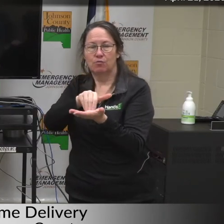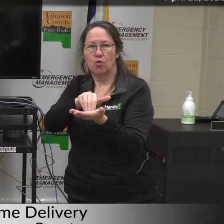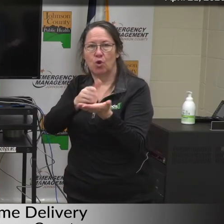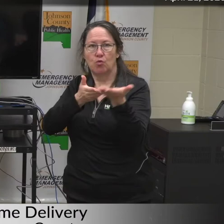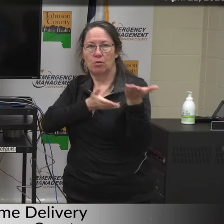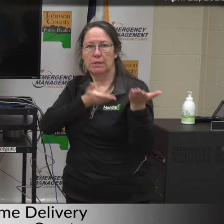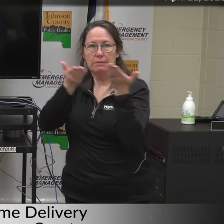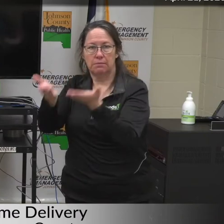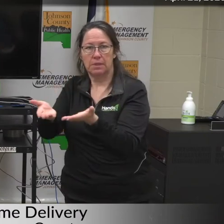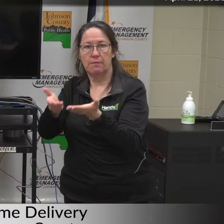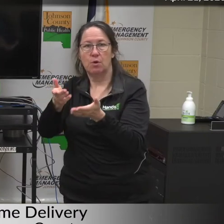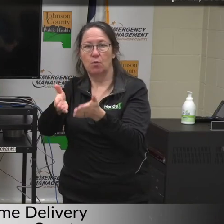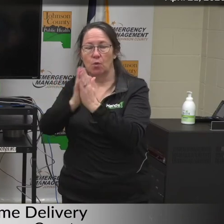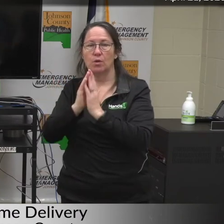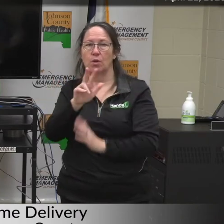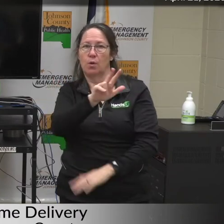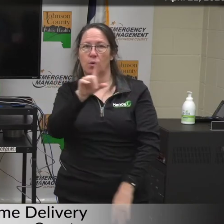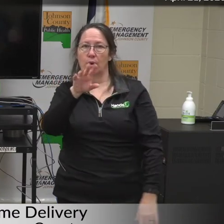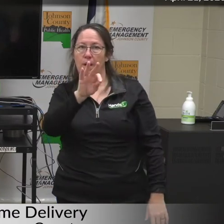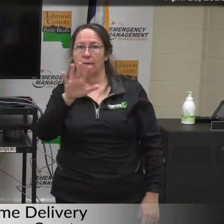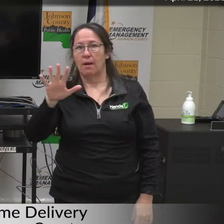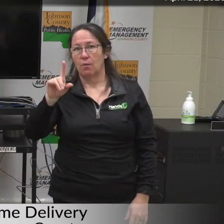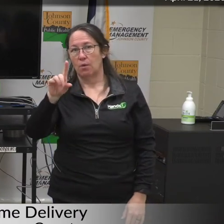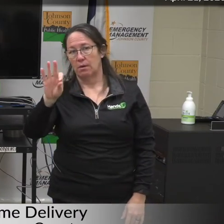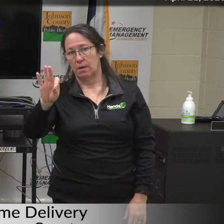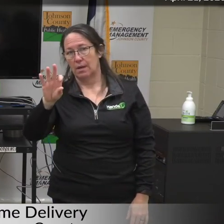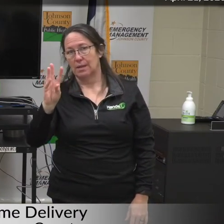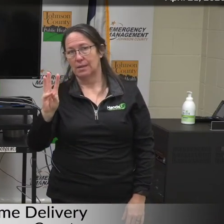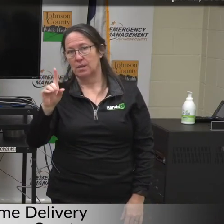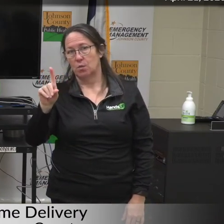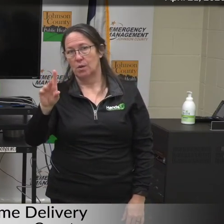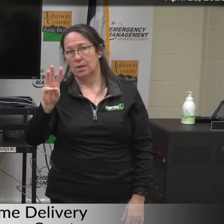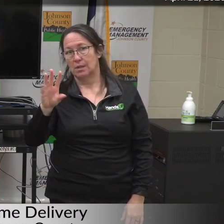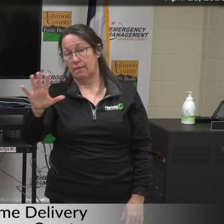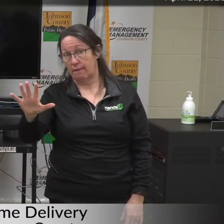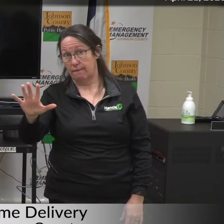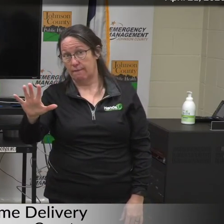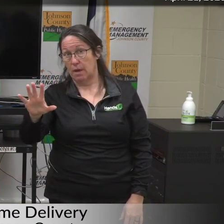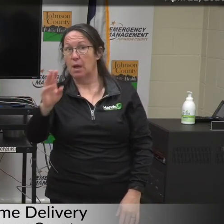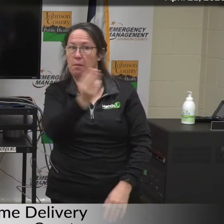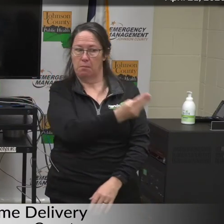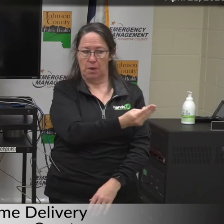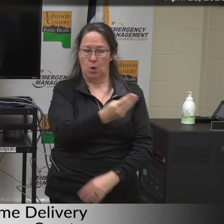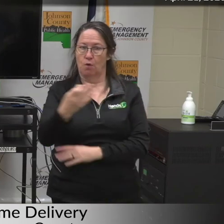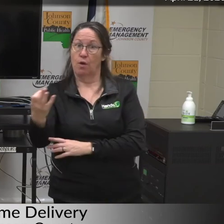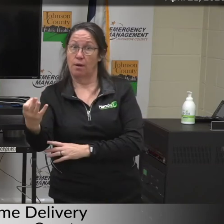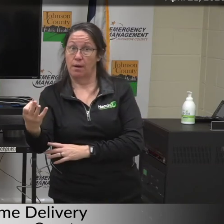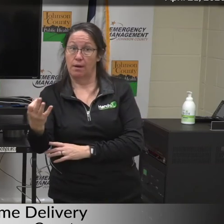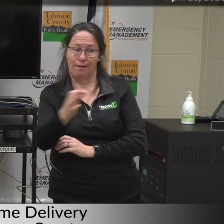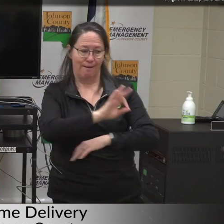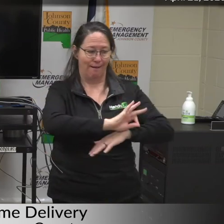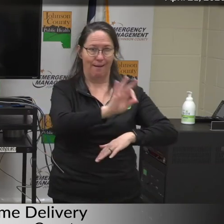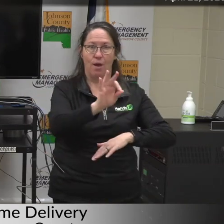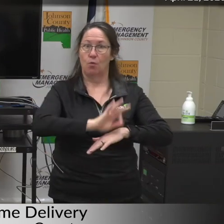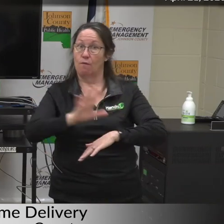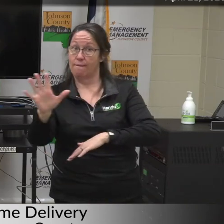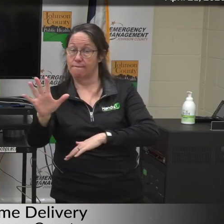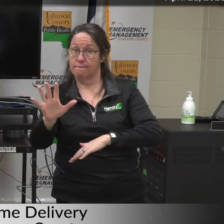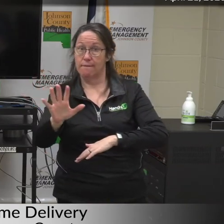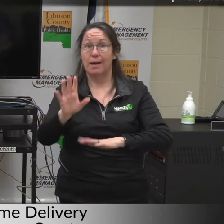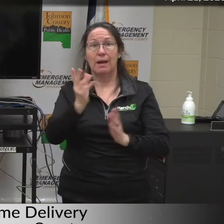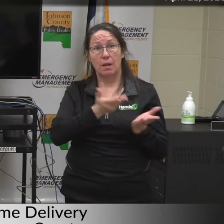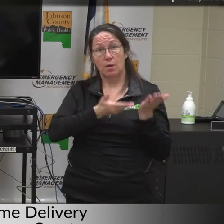at 319-519-6165 Monday through Friday 9 to 5.